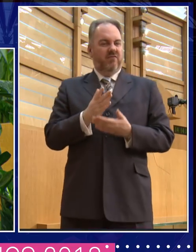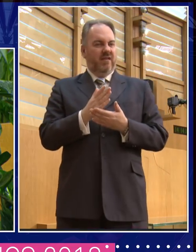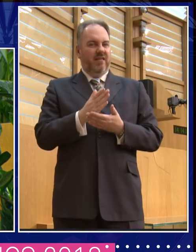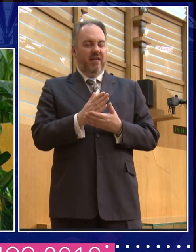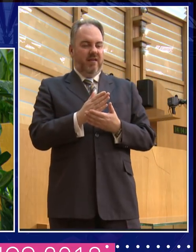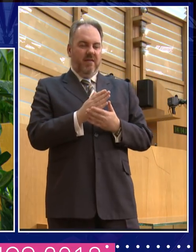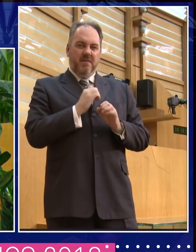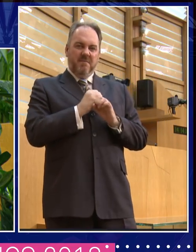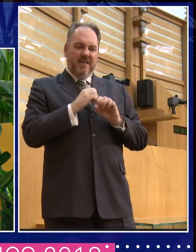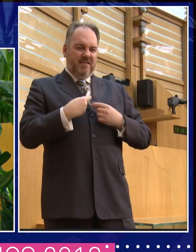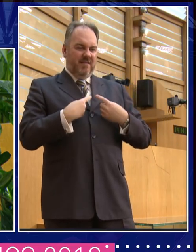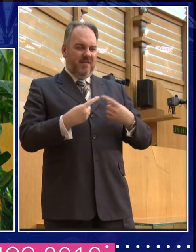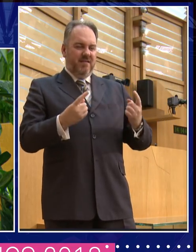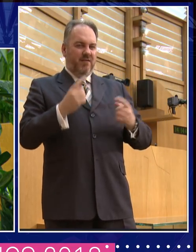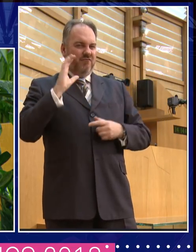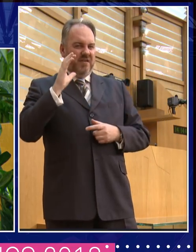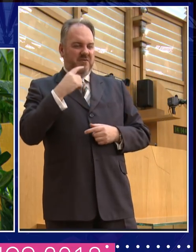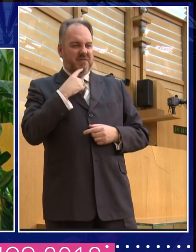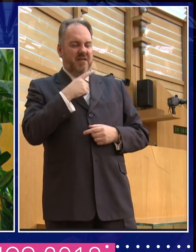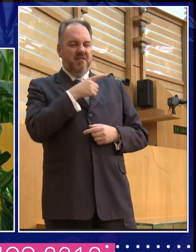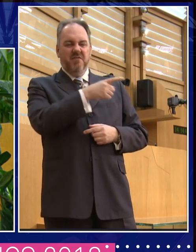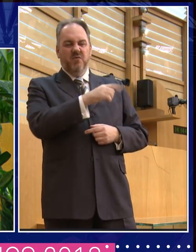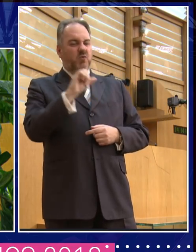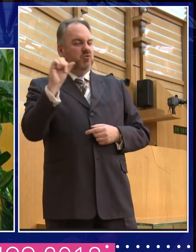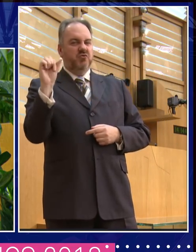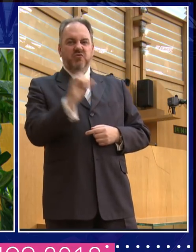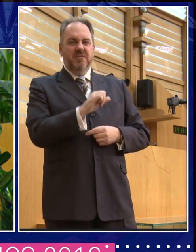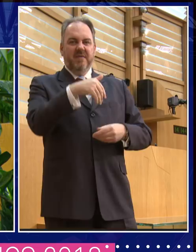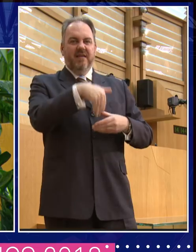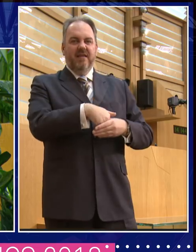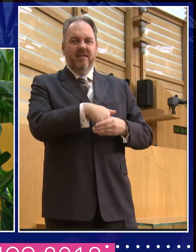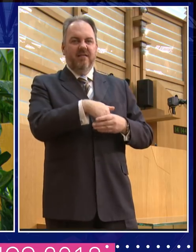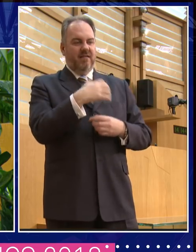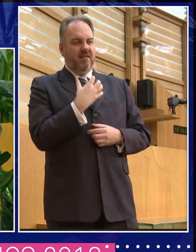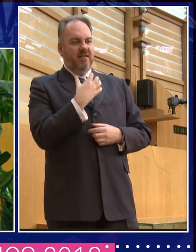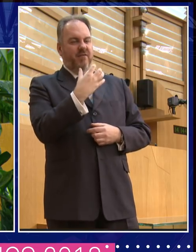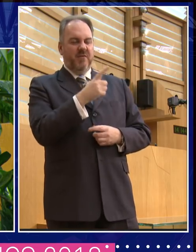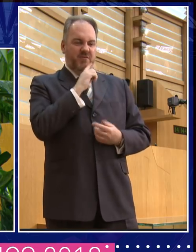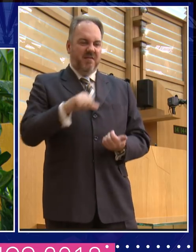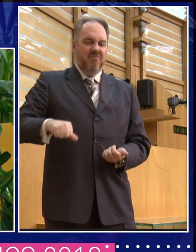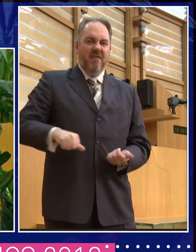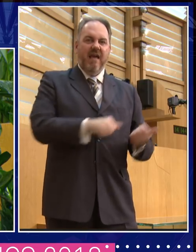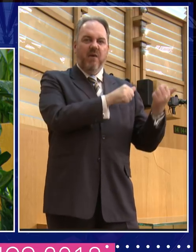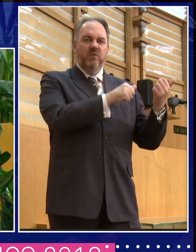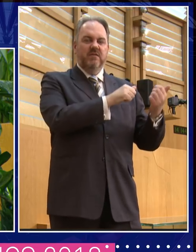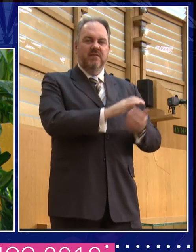is... Now, actually, the interview was just before the election and she did get re-elected with an increased majority.